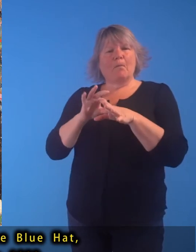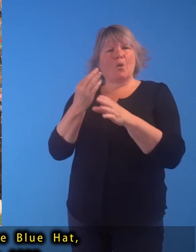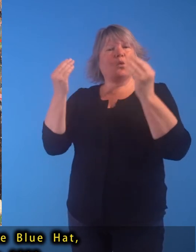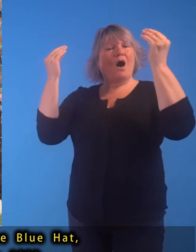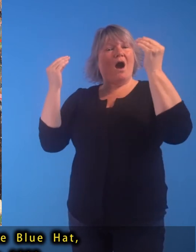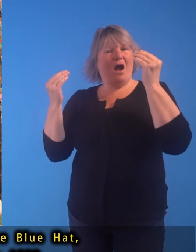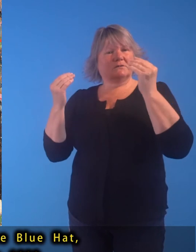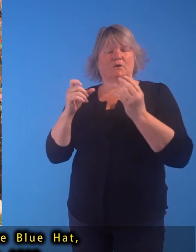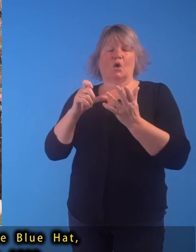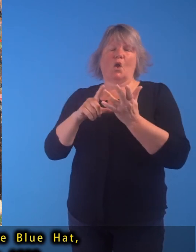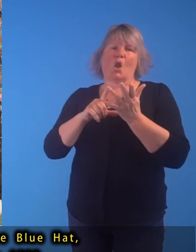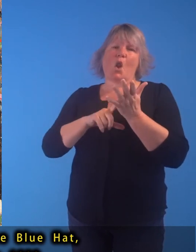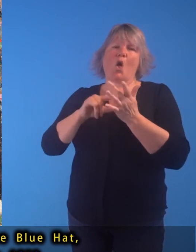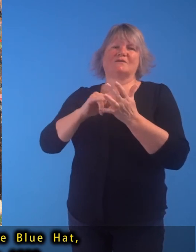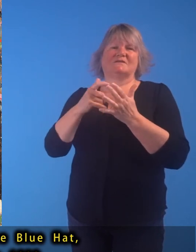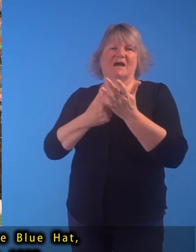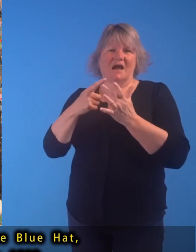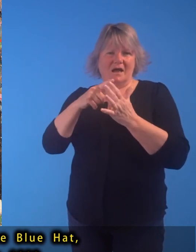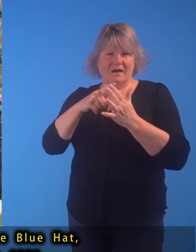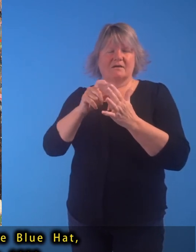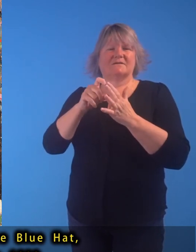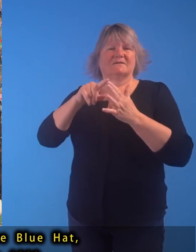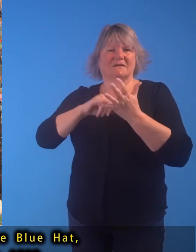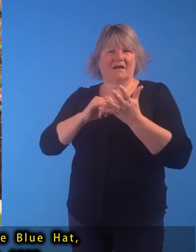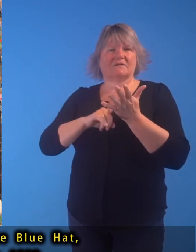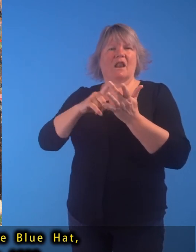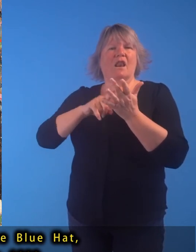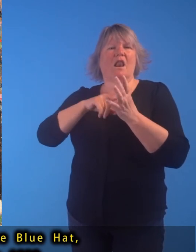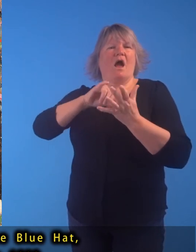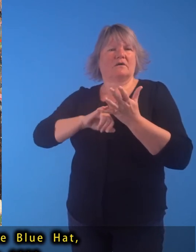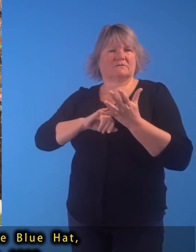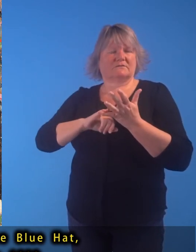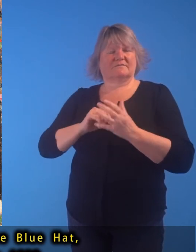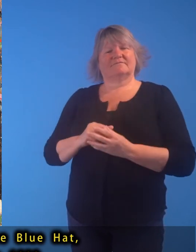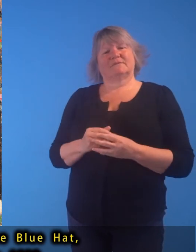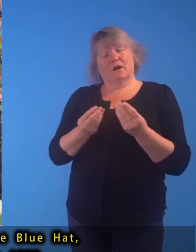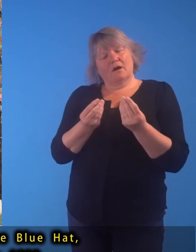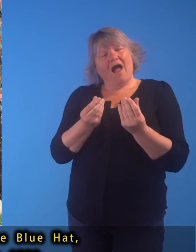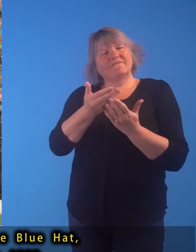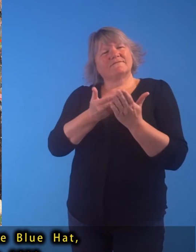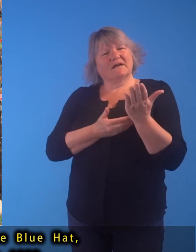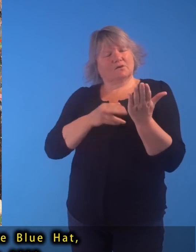The Blue Hat. Closerie de Lilas. Oil on canvas,